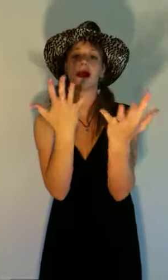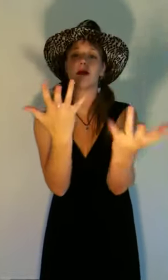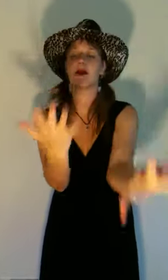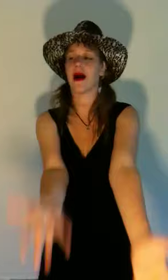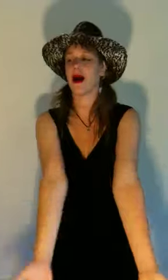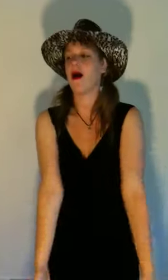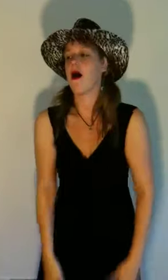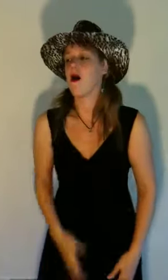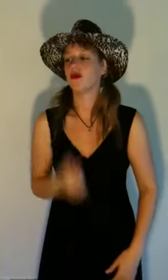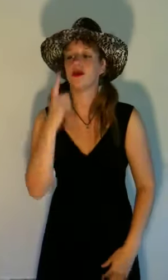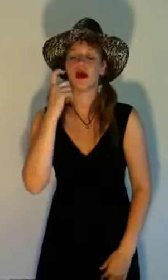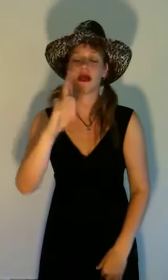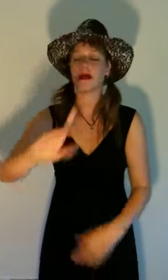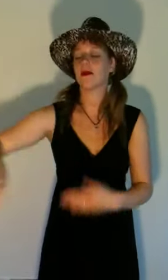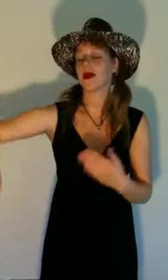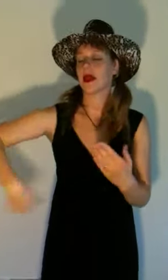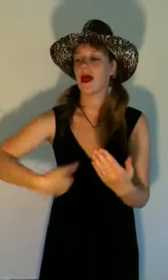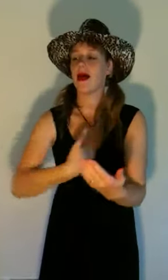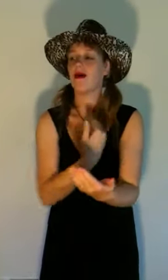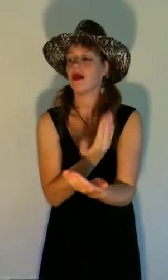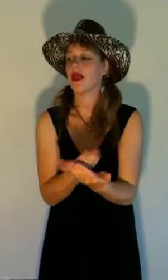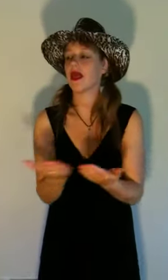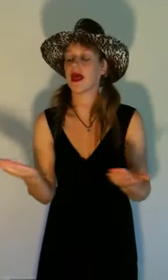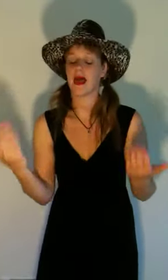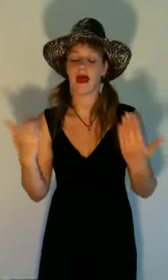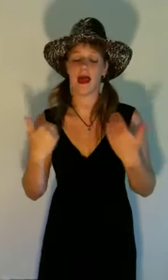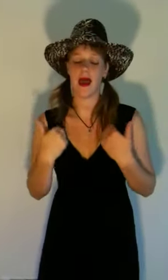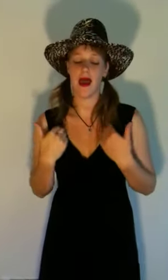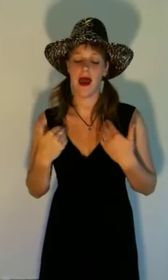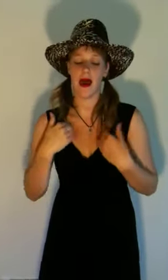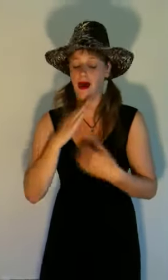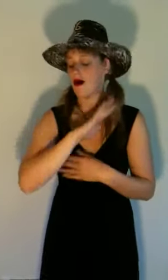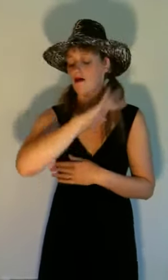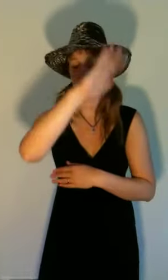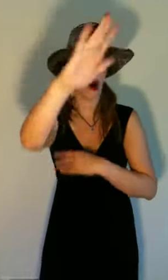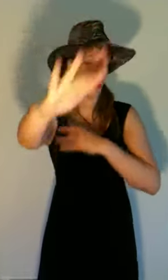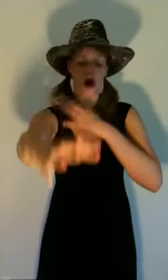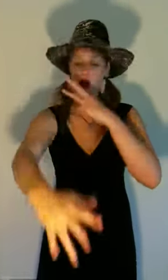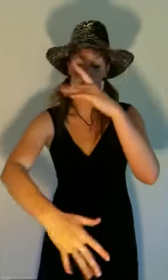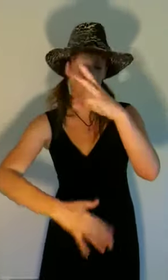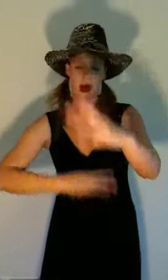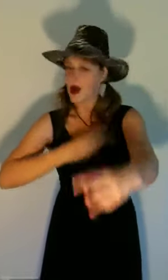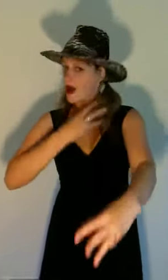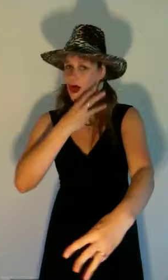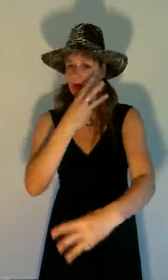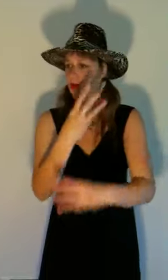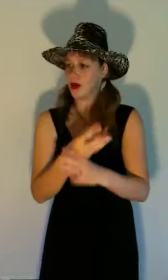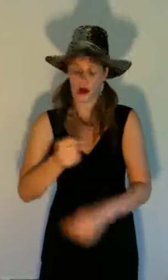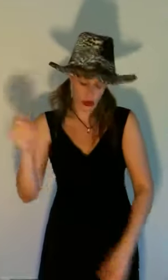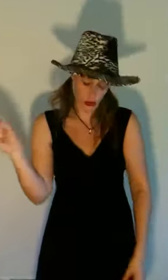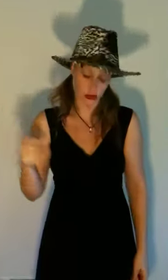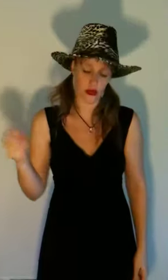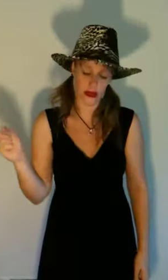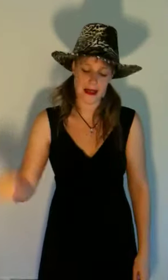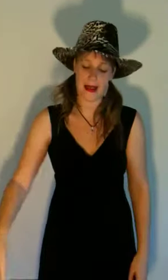Who've dreamed of everything they had All around the world